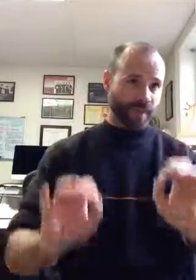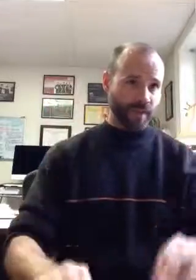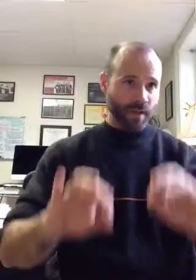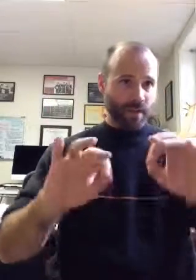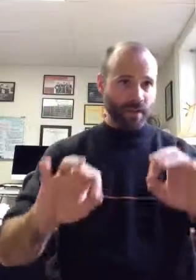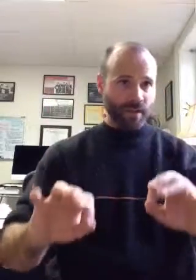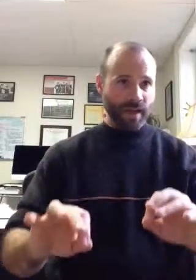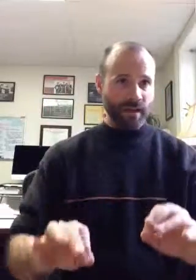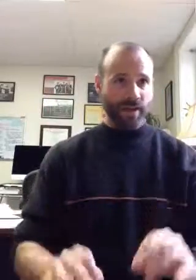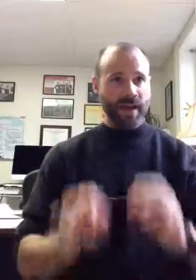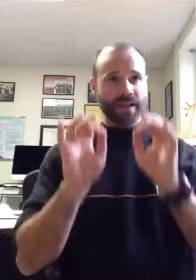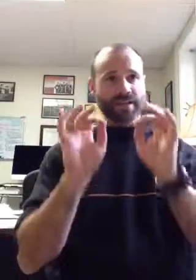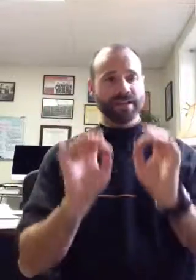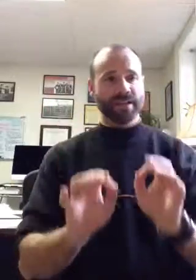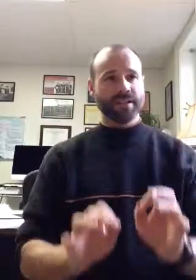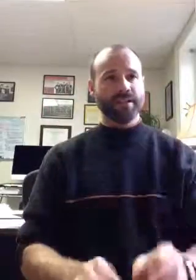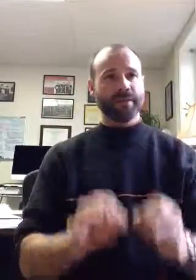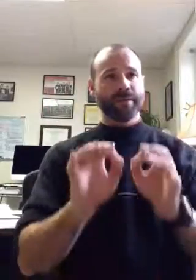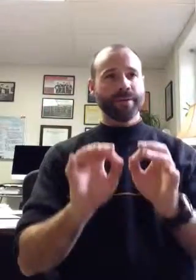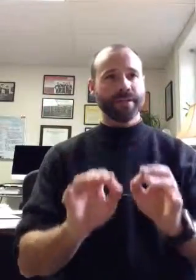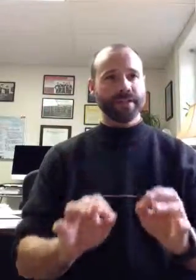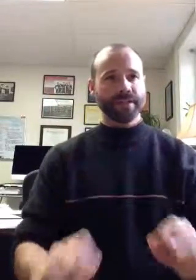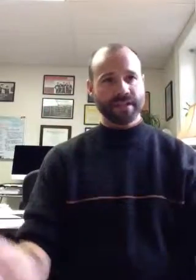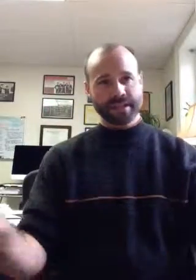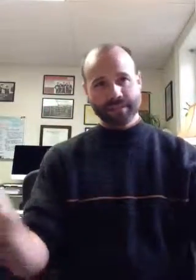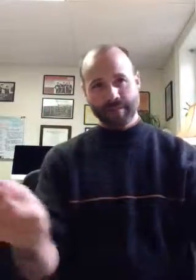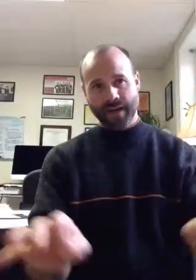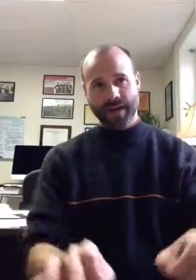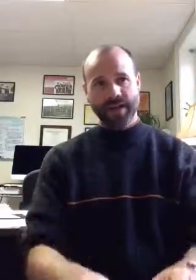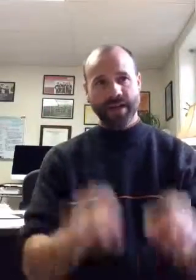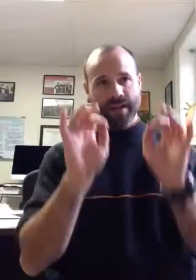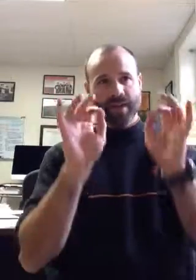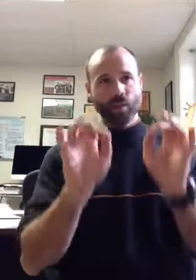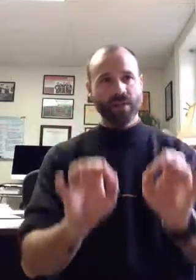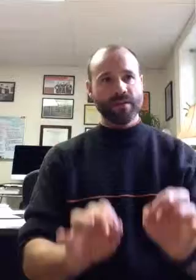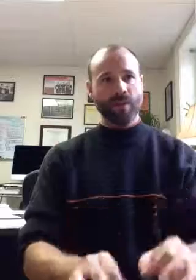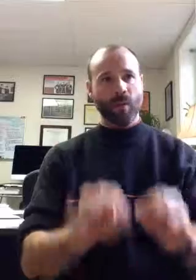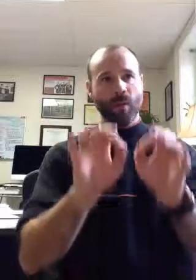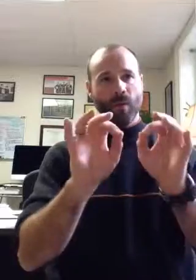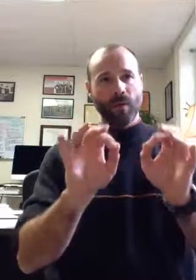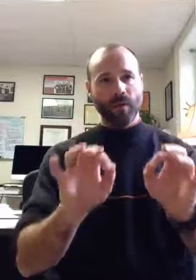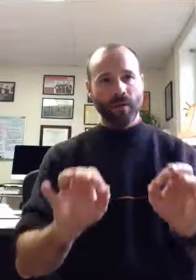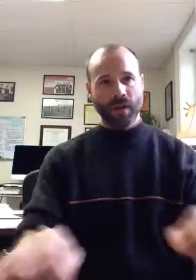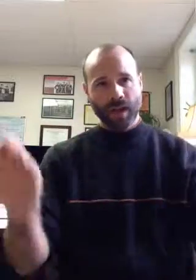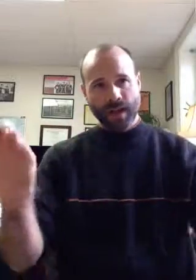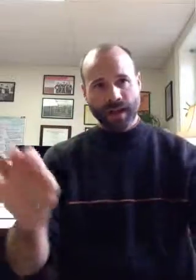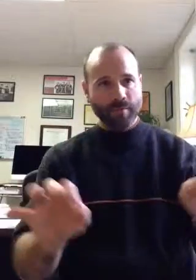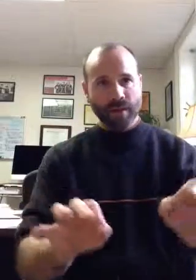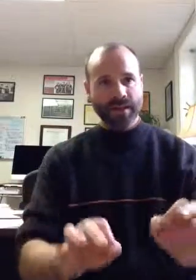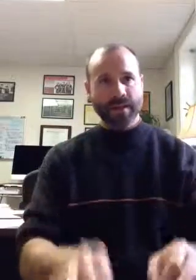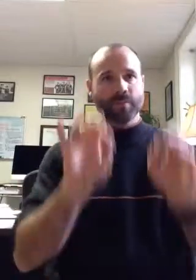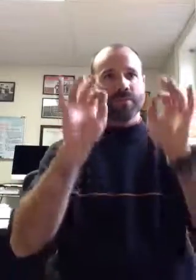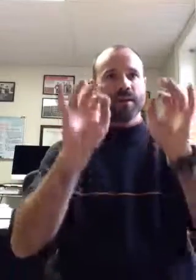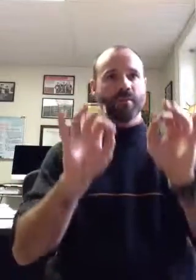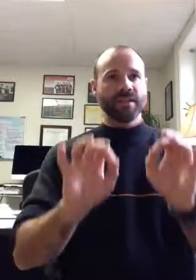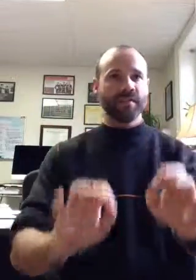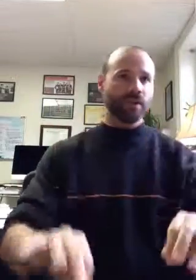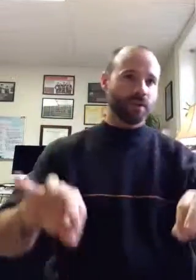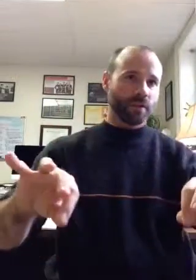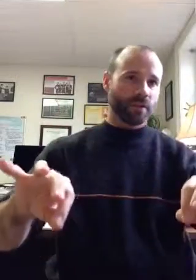Thou hast anointed my head with oil, and my cup shall be full. Thou